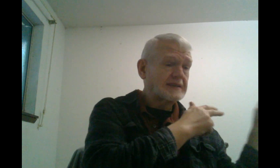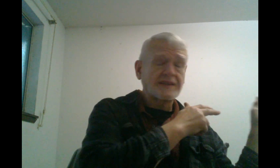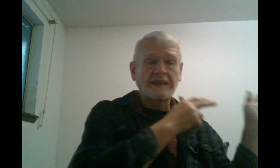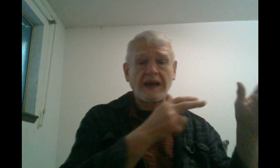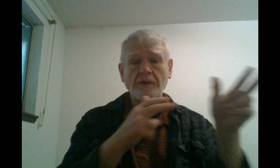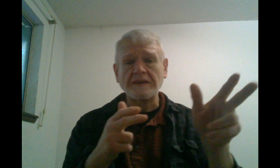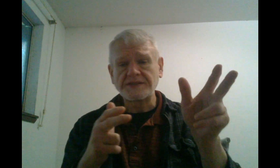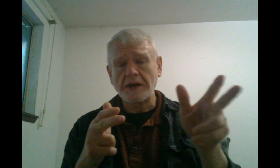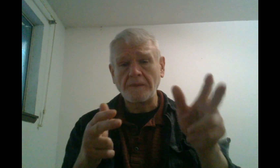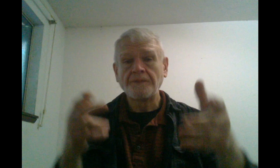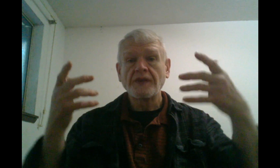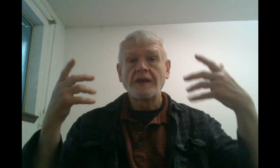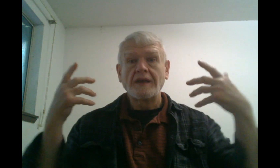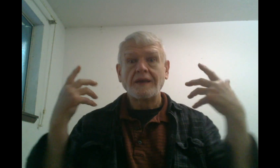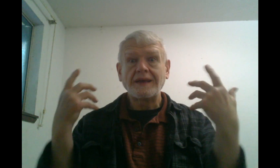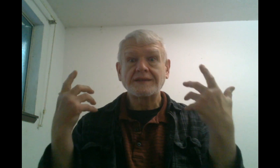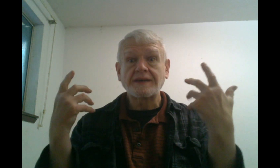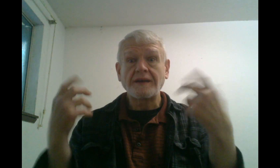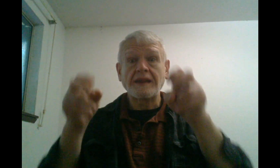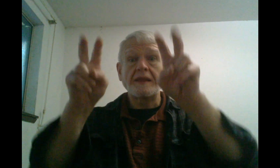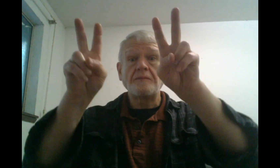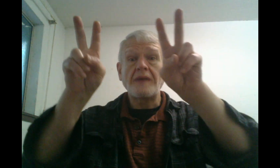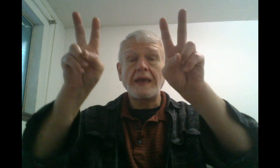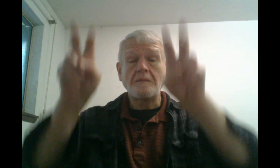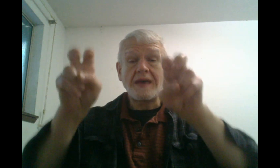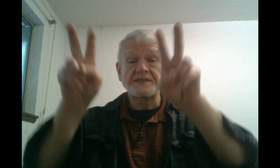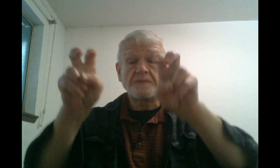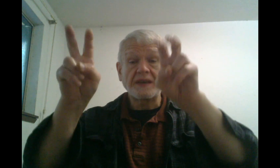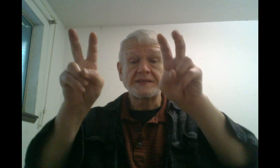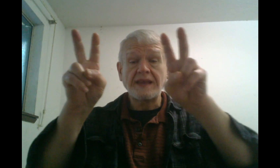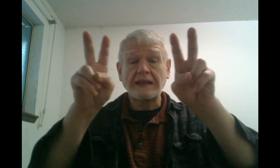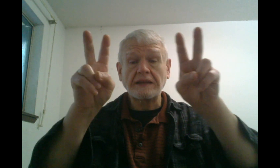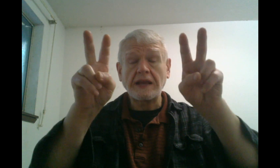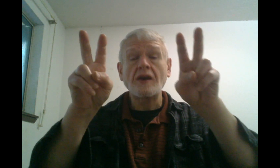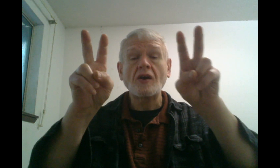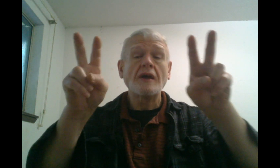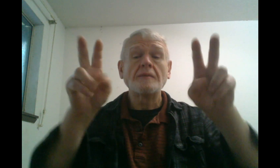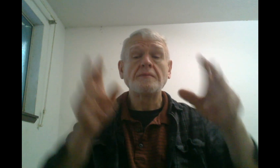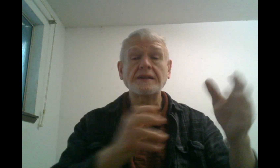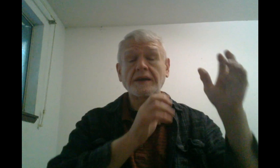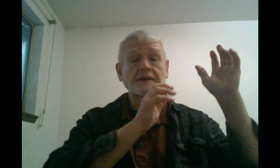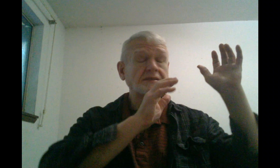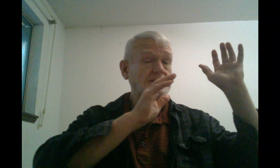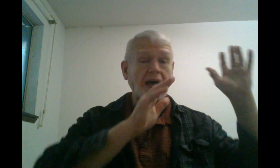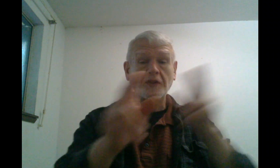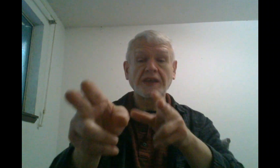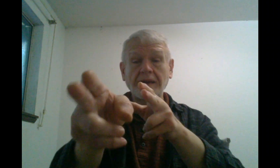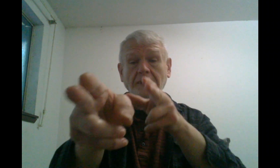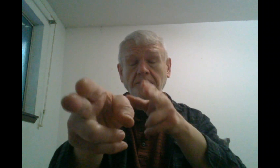things like that around. So, it's gotten a mess because of that in here. But there's, I'm looking at my